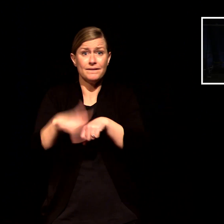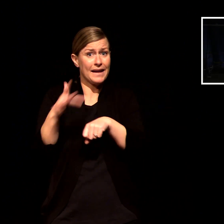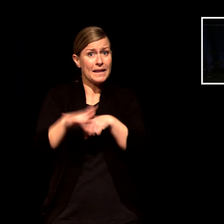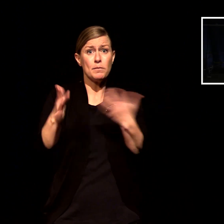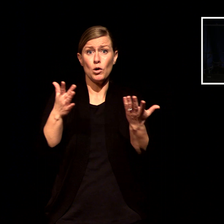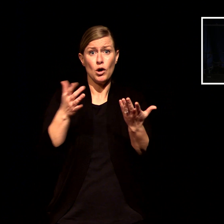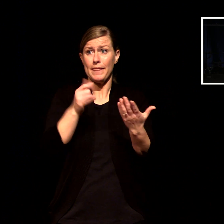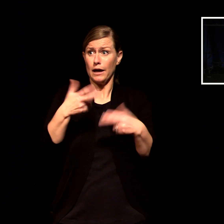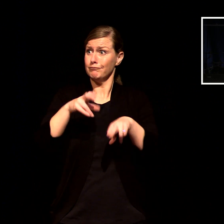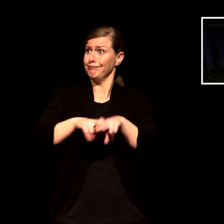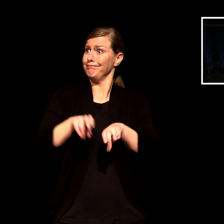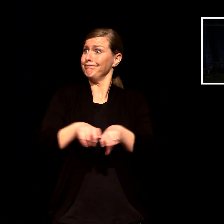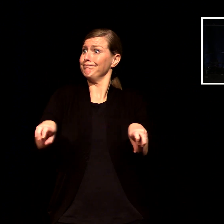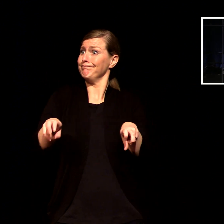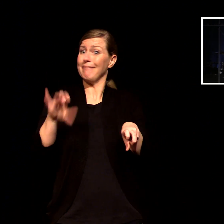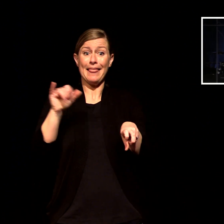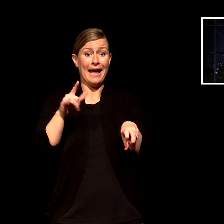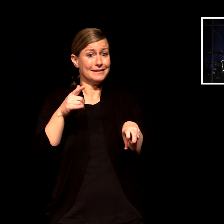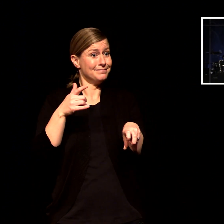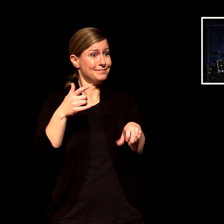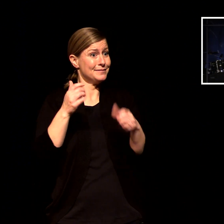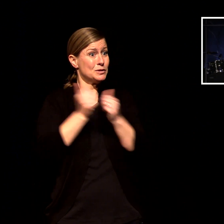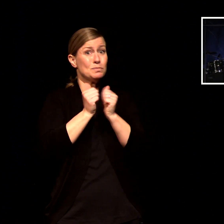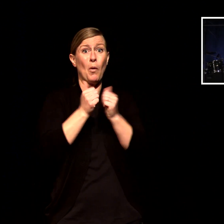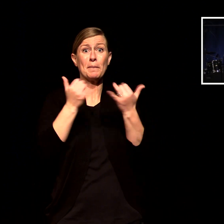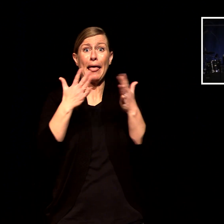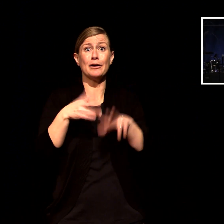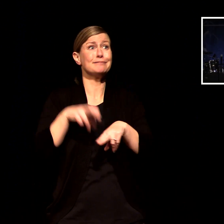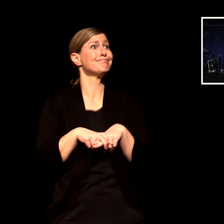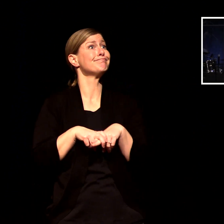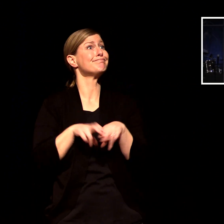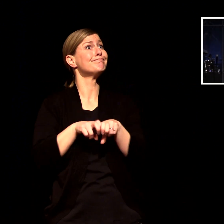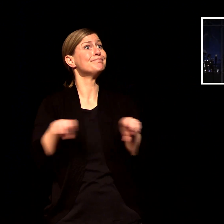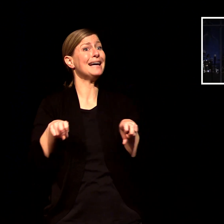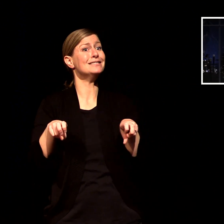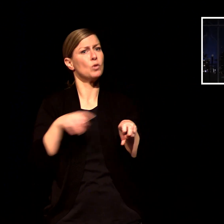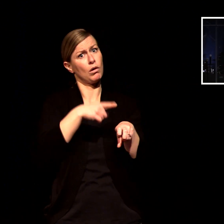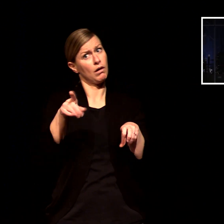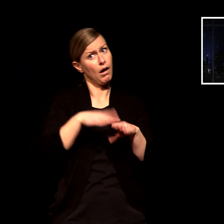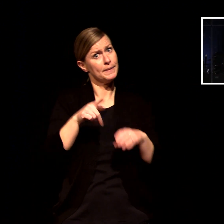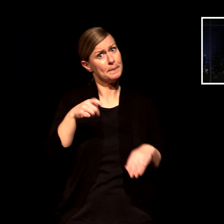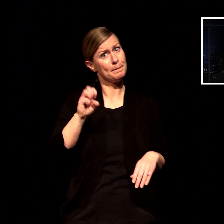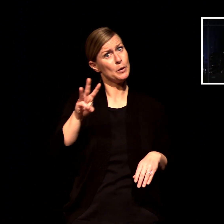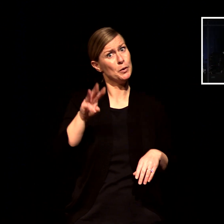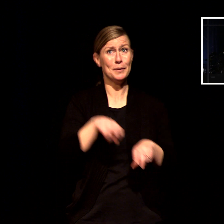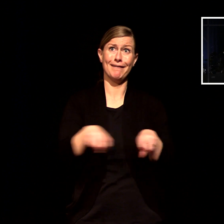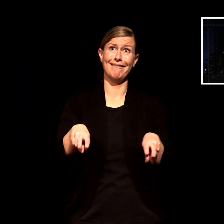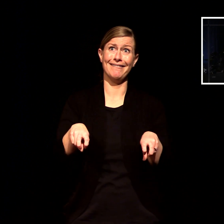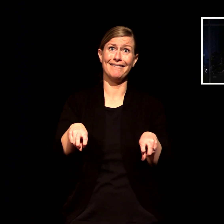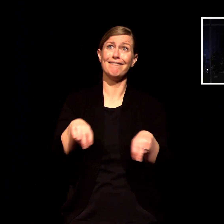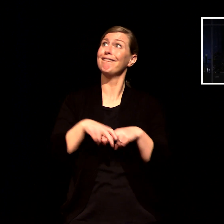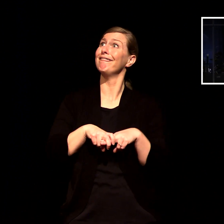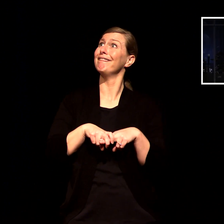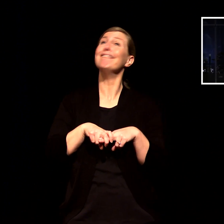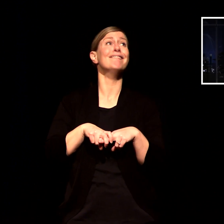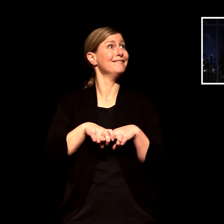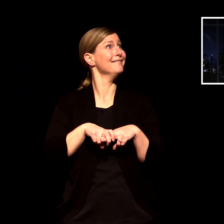they just need to be cast out into their extended families into their workplaces into their neighborhoods they need to be